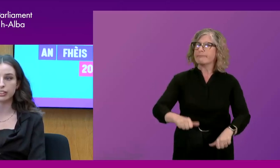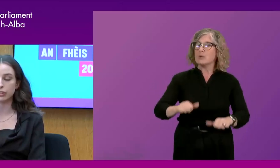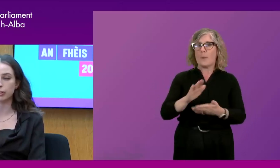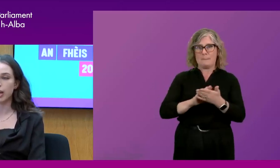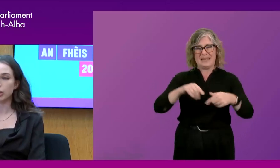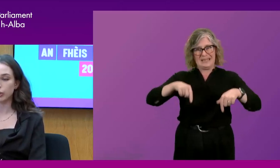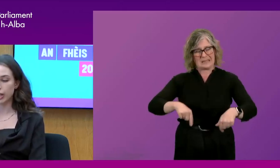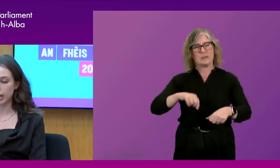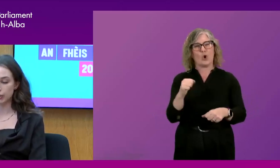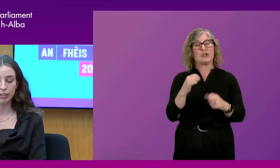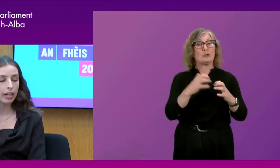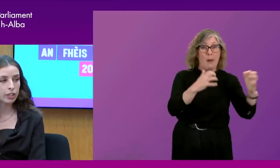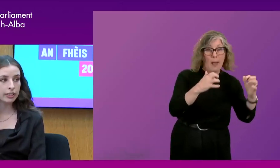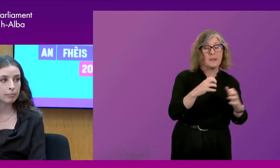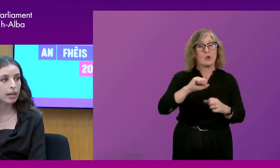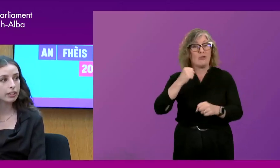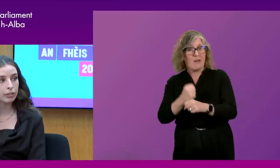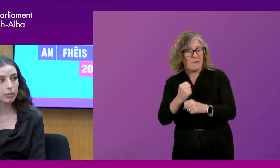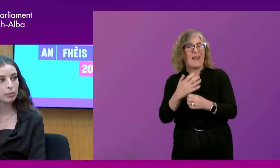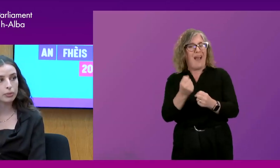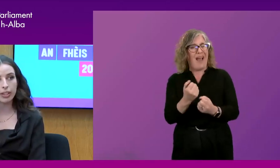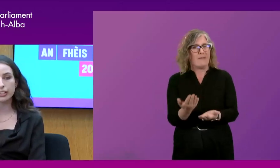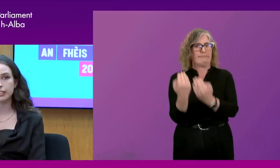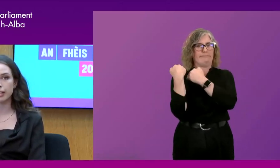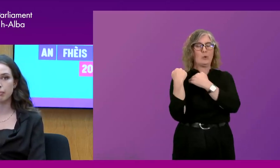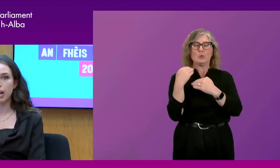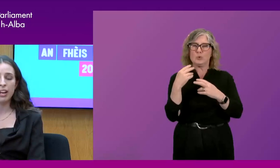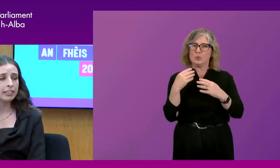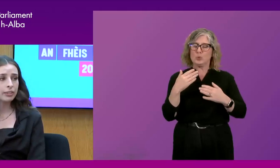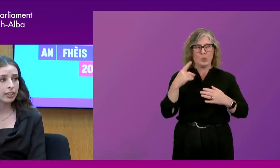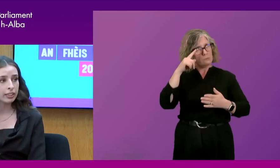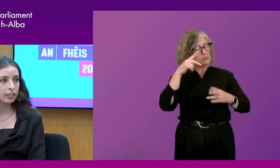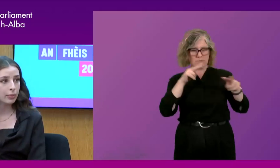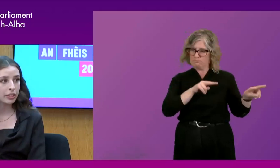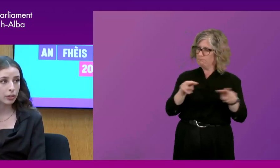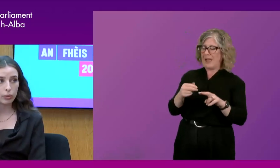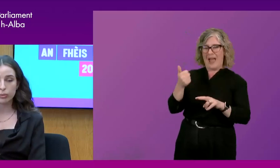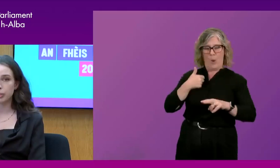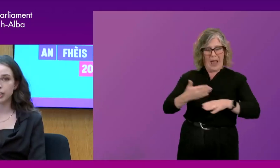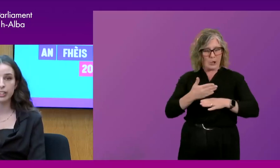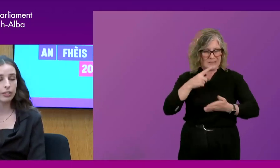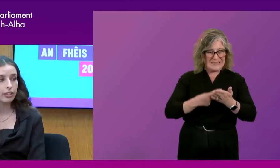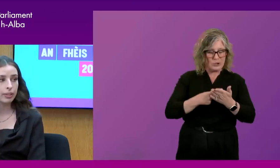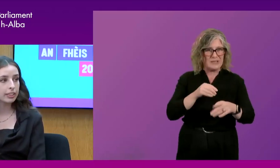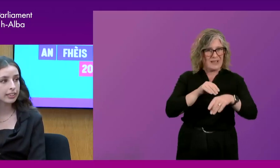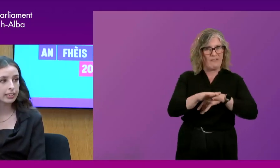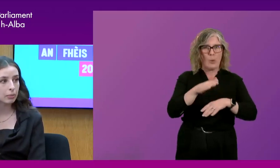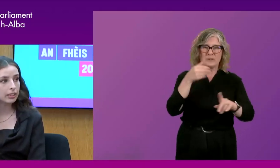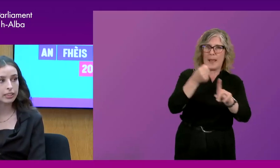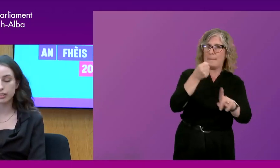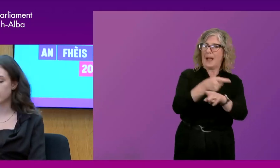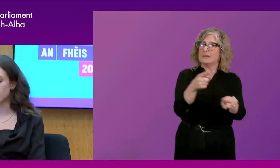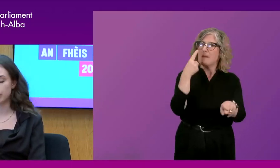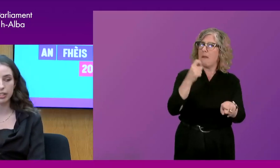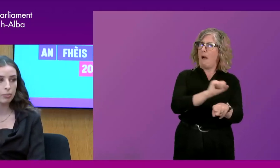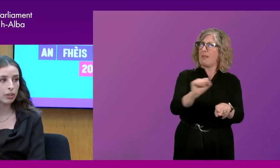duty to look at how their actions impact young people's rights. And I still think there's a way to go, particularly around accessibility